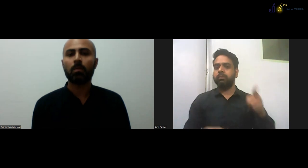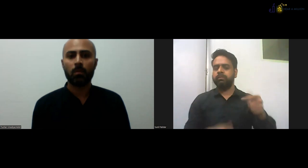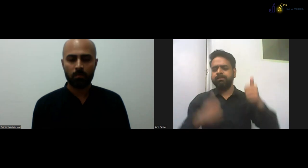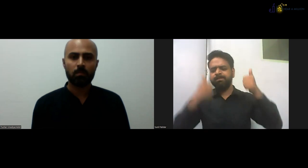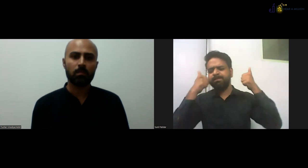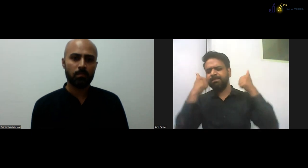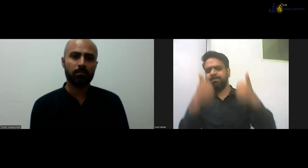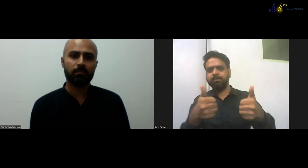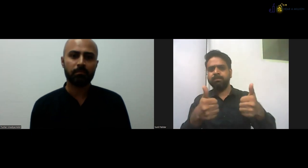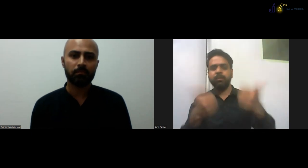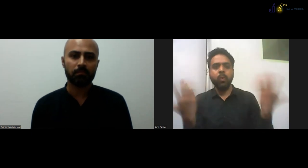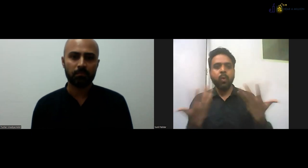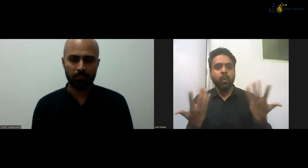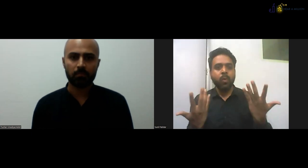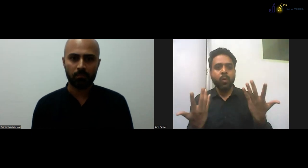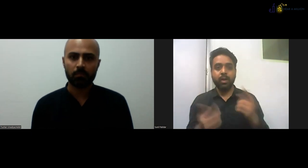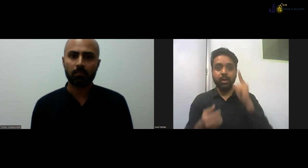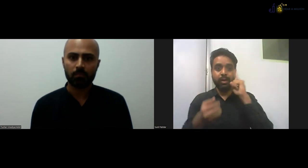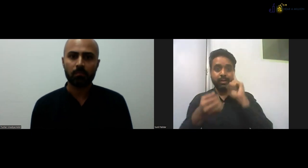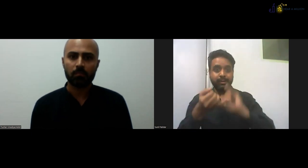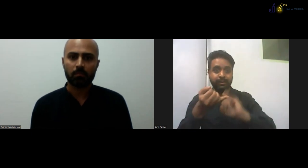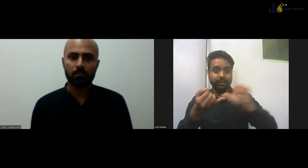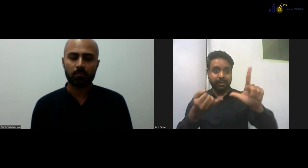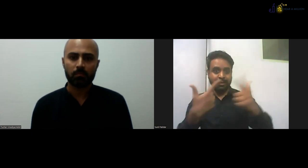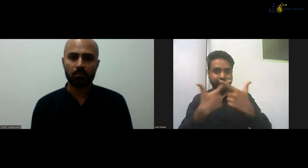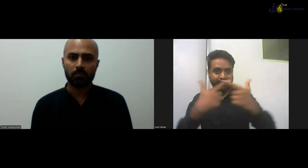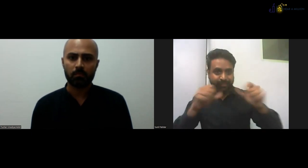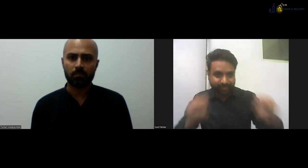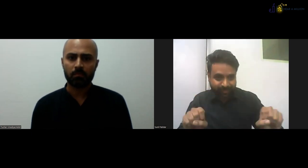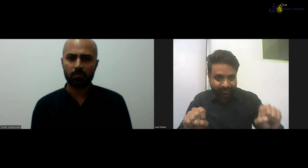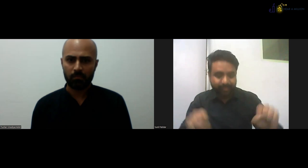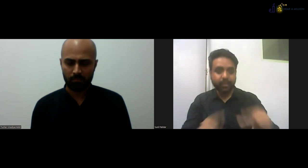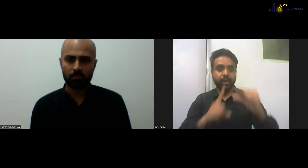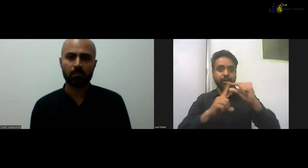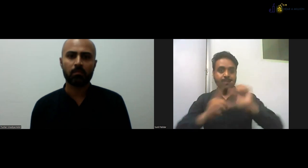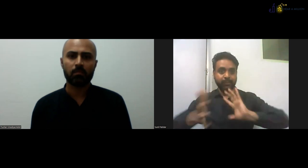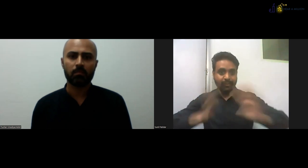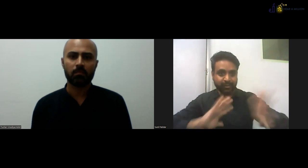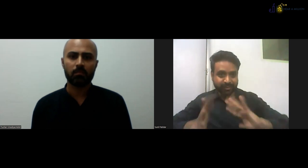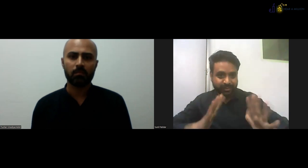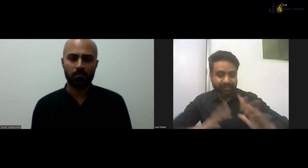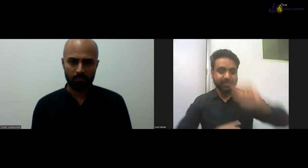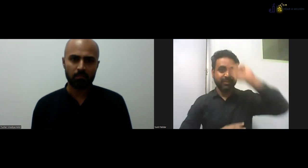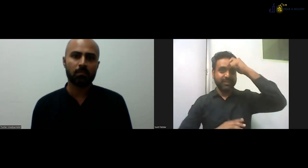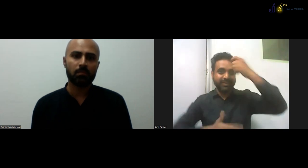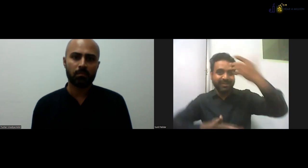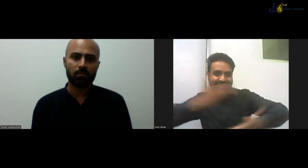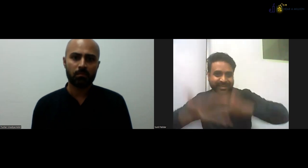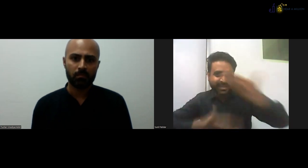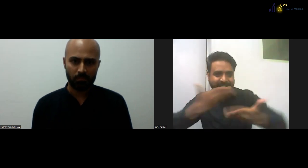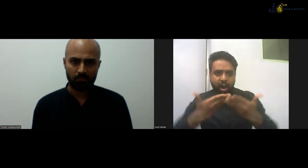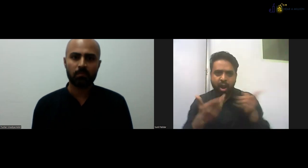And my experience was incredible because it was really great to see that, you know, linguistics,